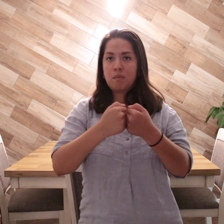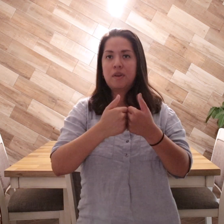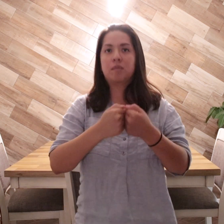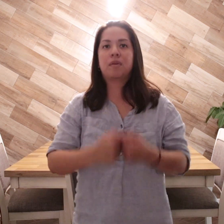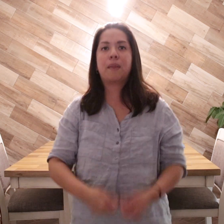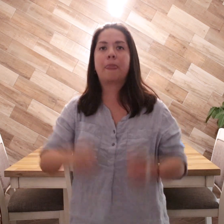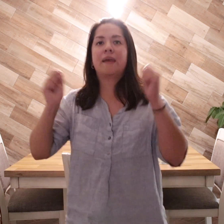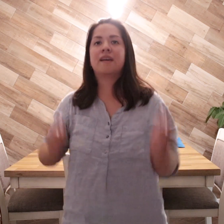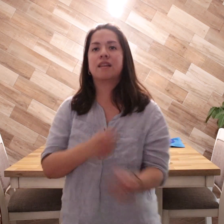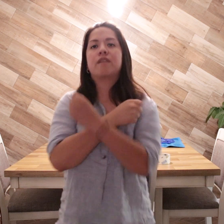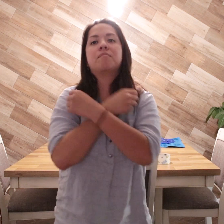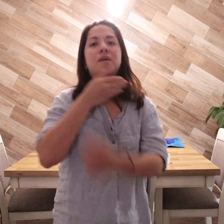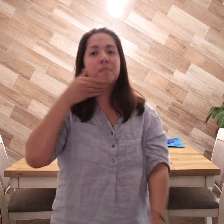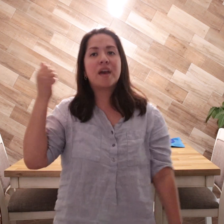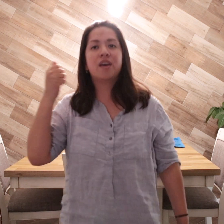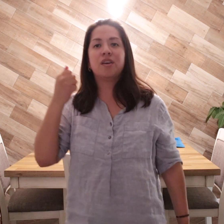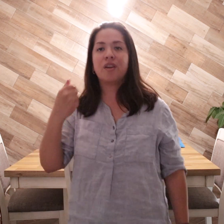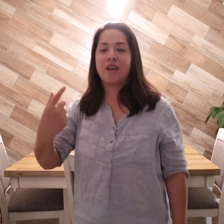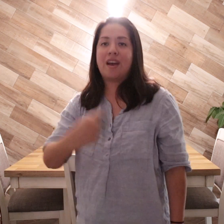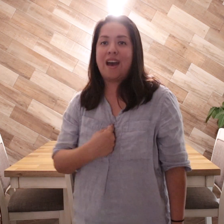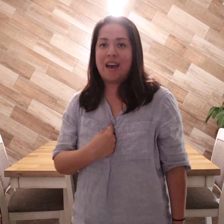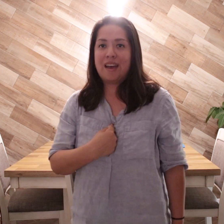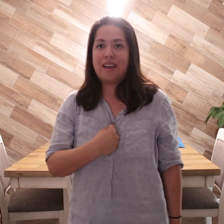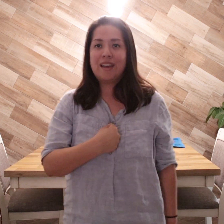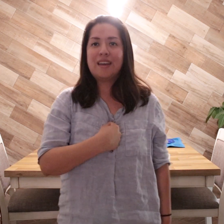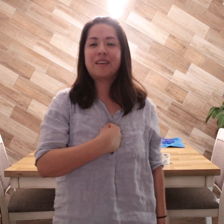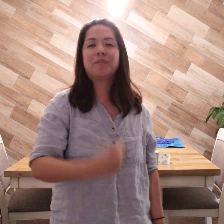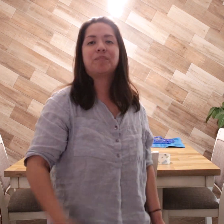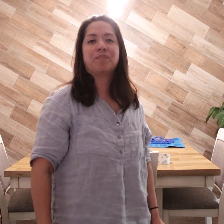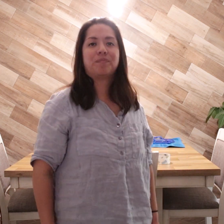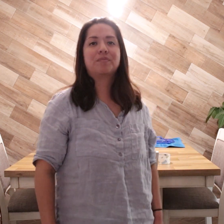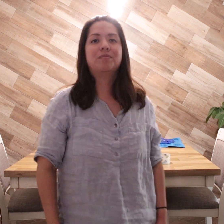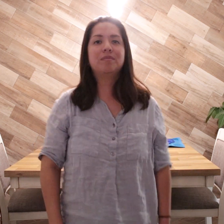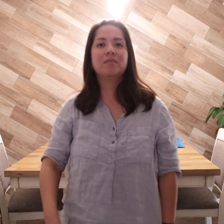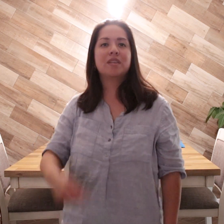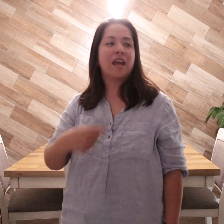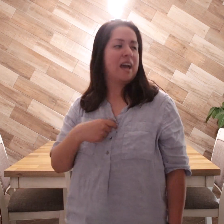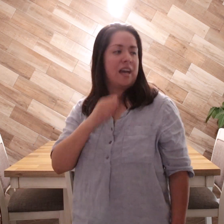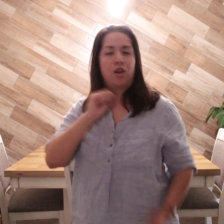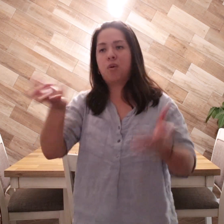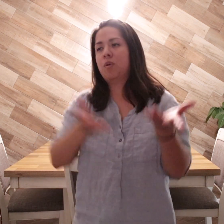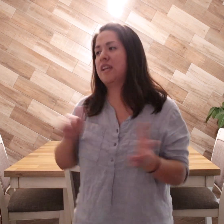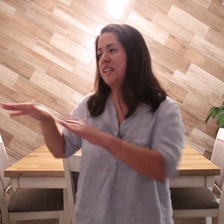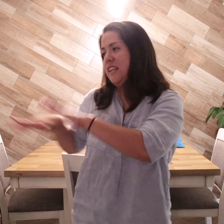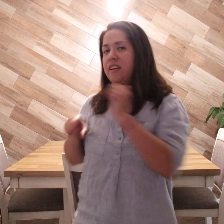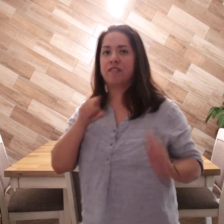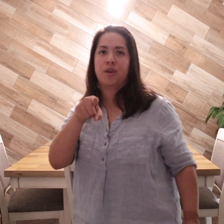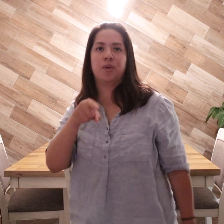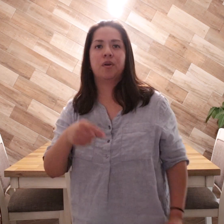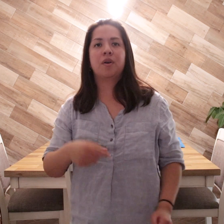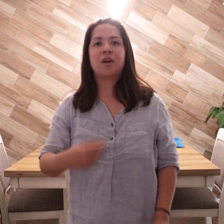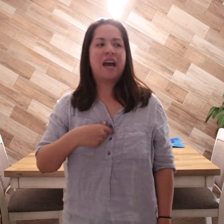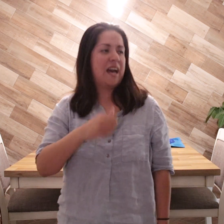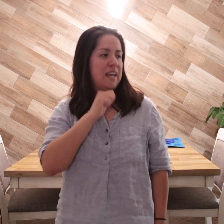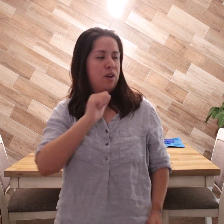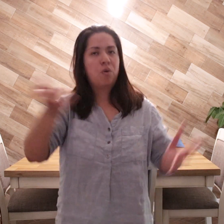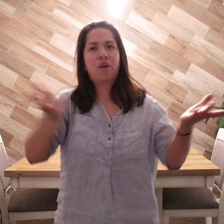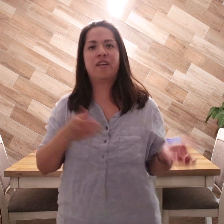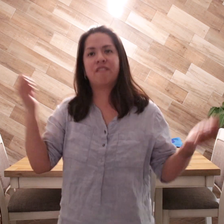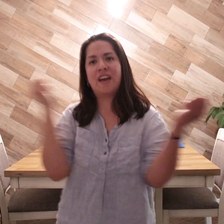baby You love me better, oh, I I didn't wanna leave you, I didn't wanna fight